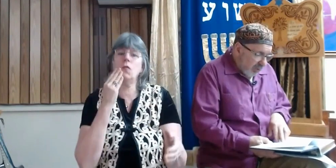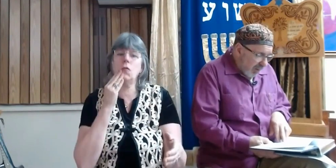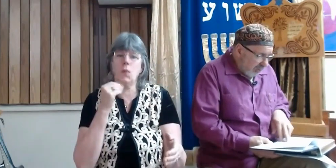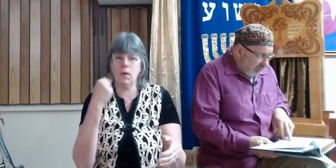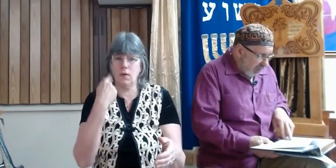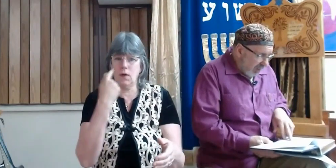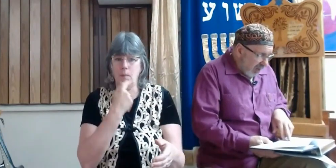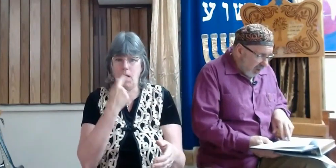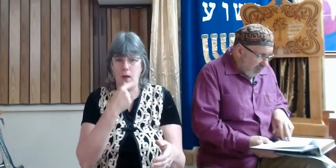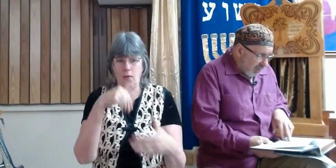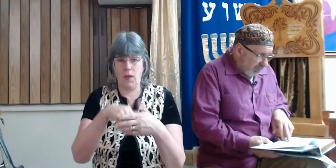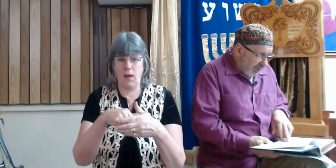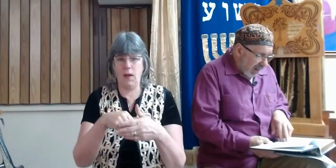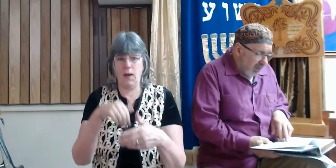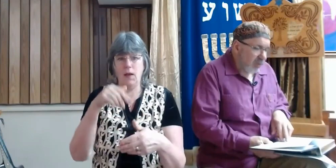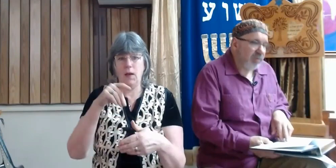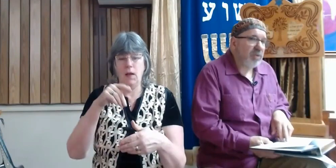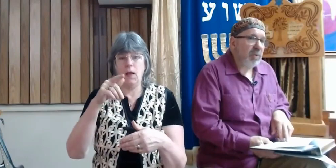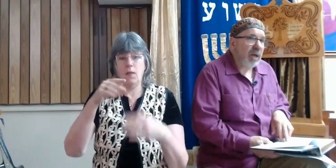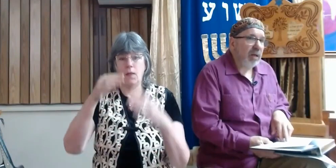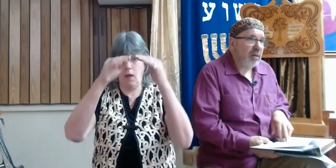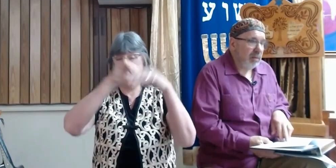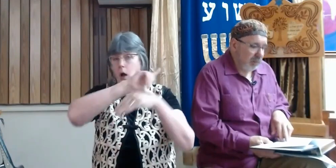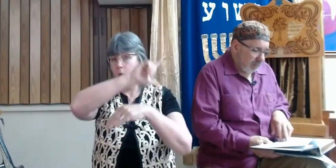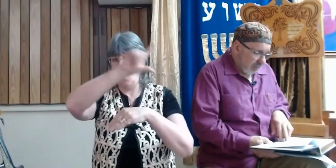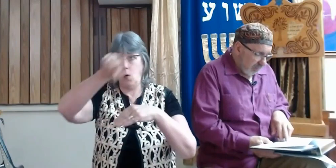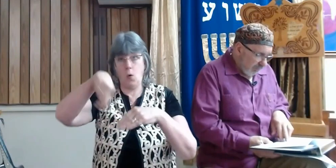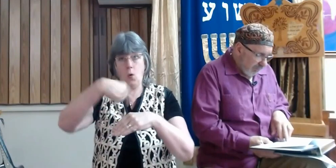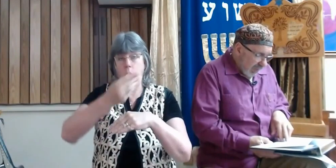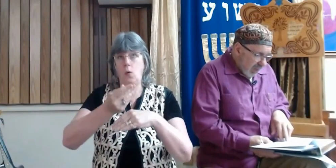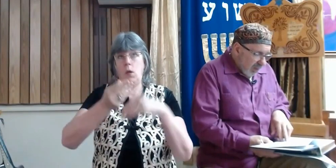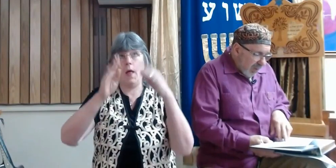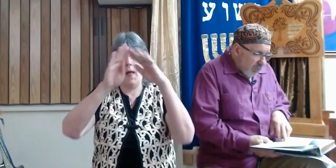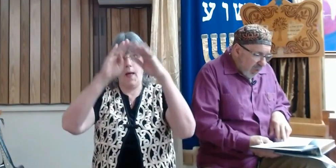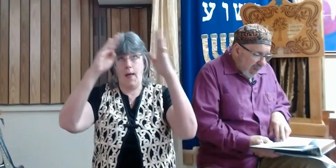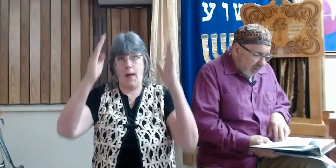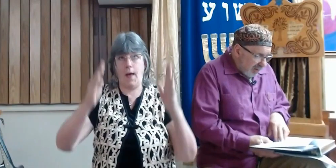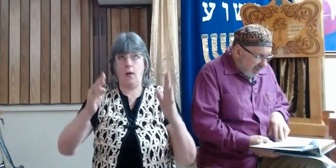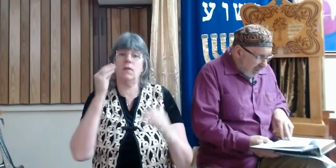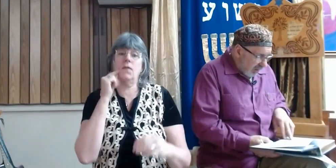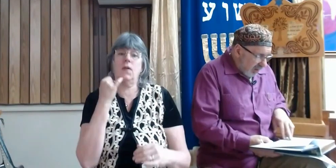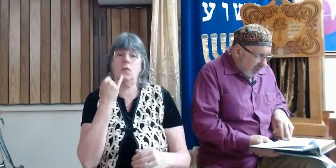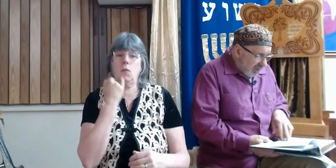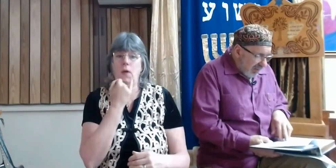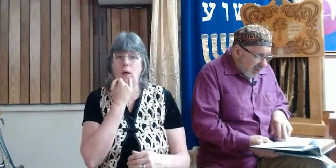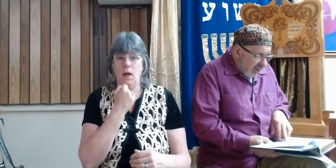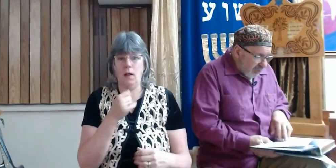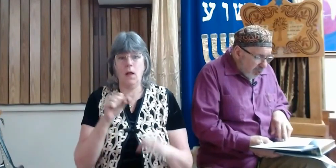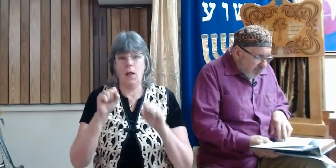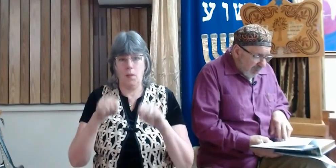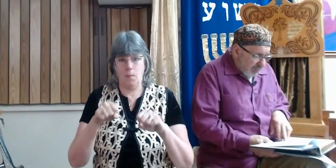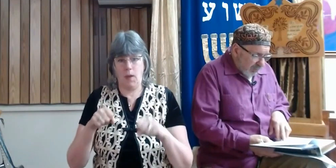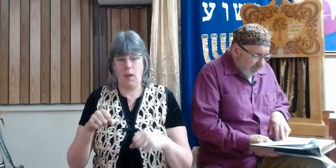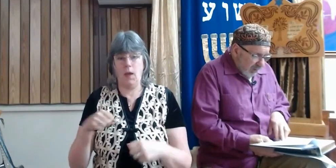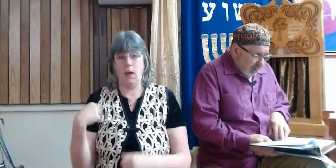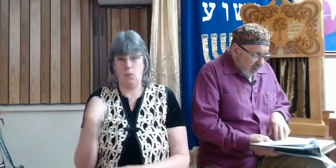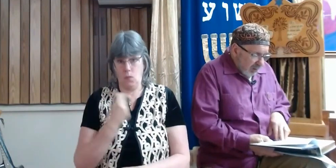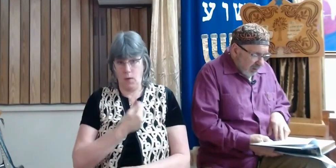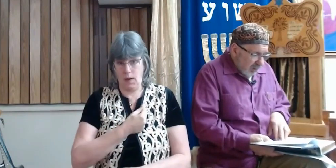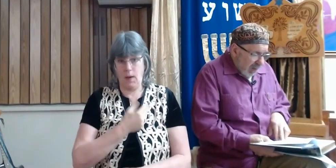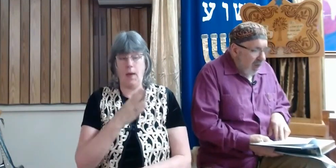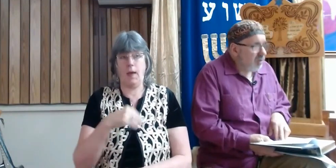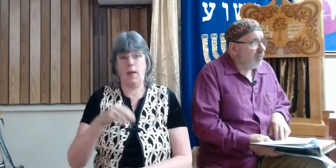and in the mouth of your entire people, the house of Israel. May we, our descendants, and the descendants of your people,